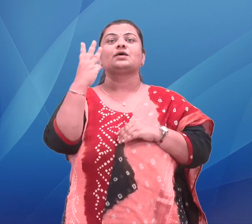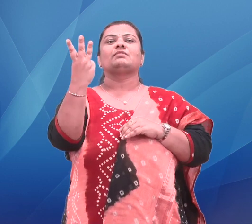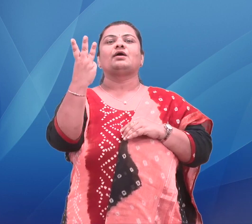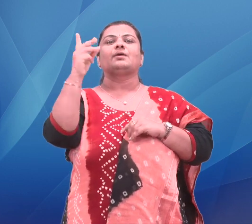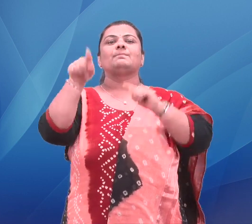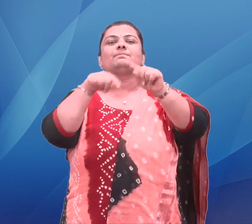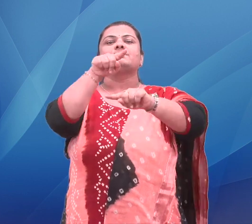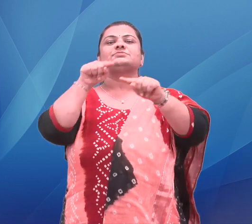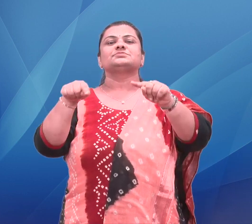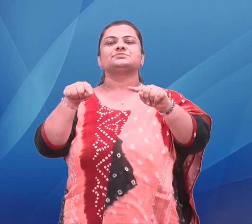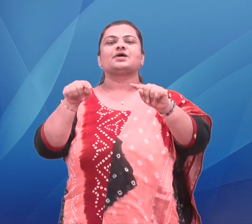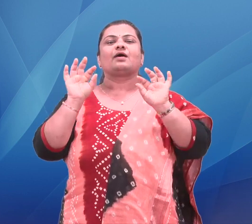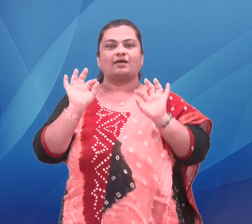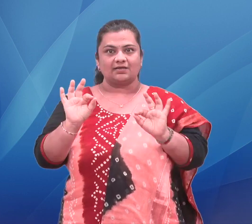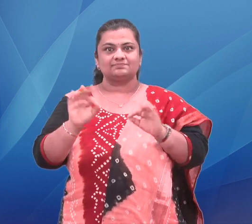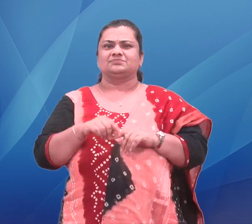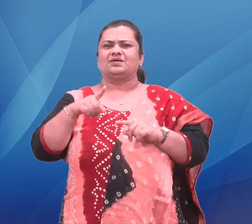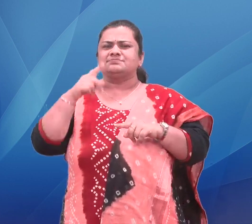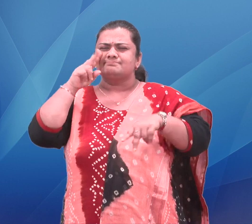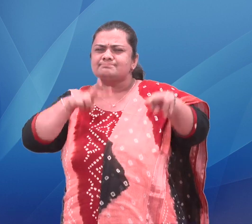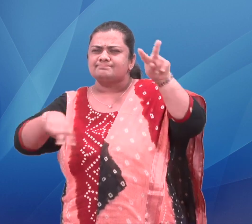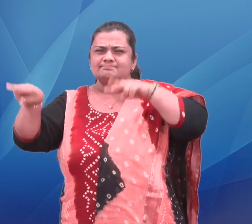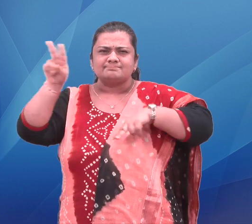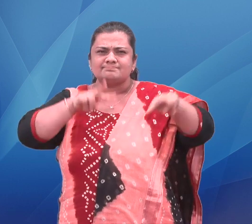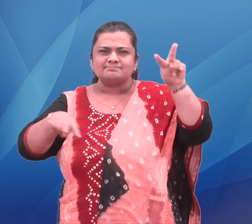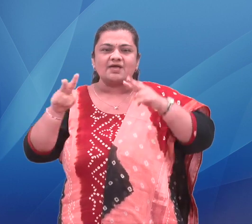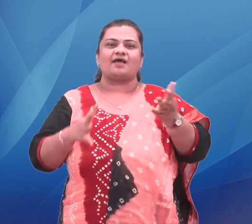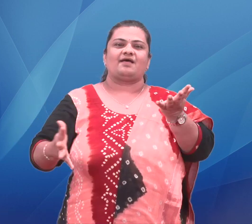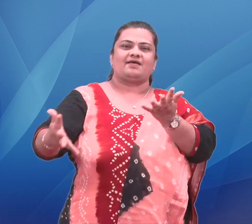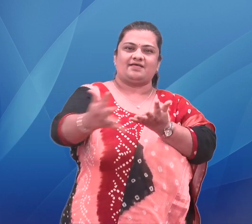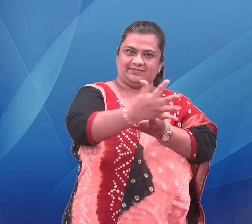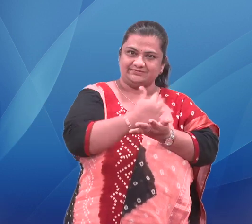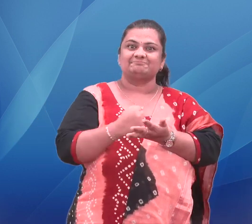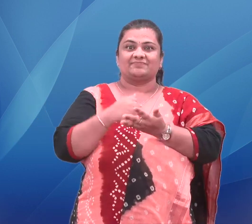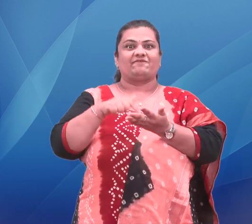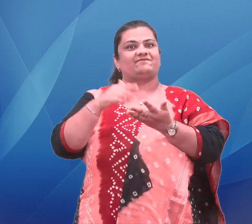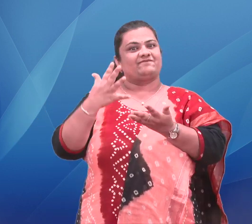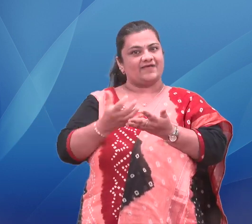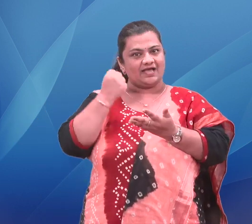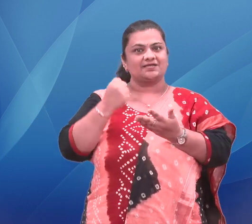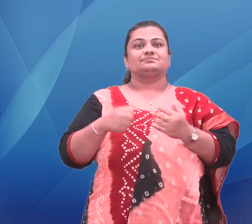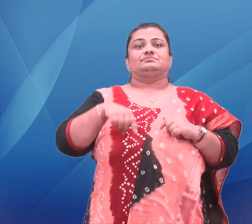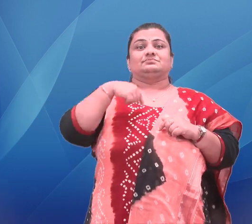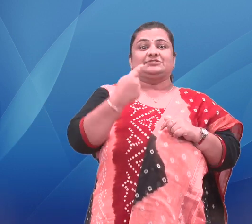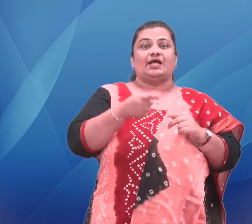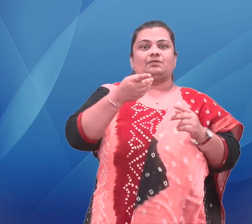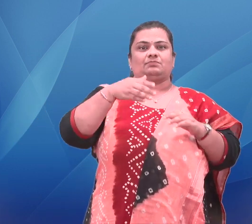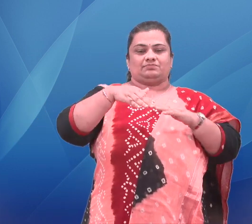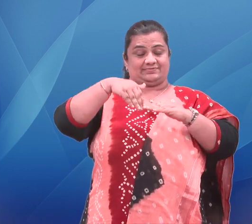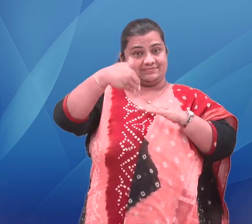improved its position in the alcohol index of men with 26% of men drinking alcohol compared to 37